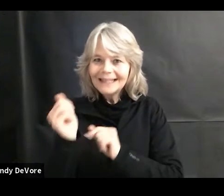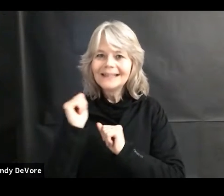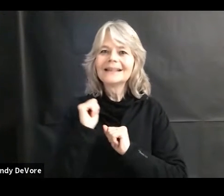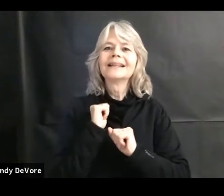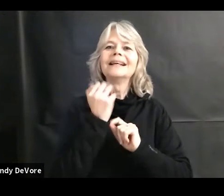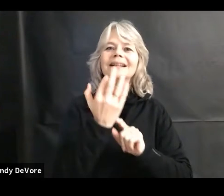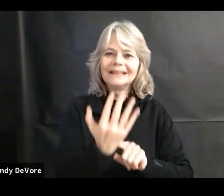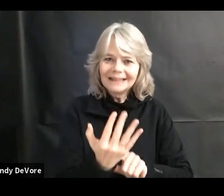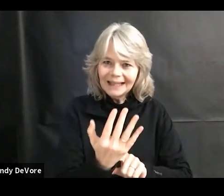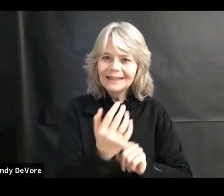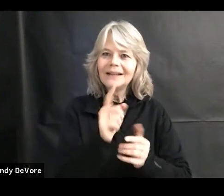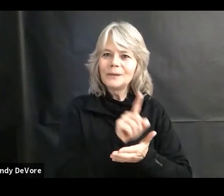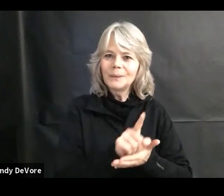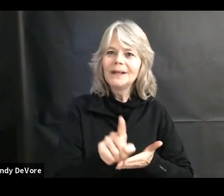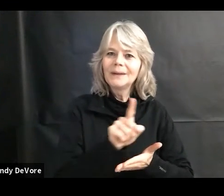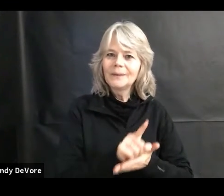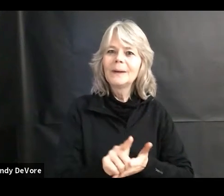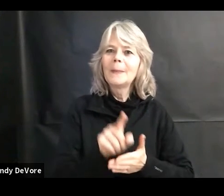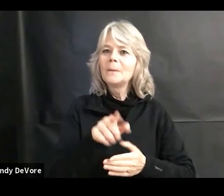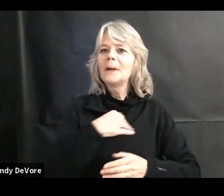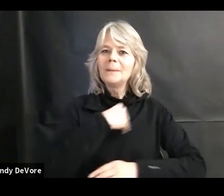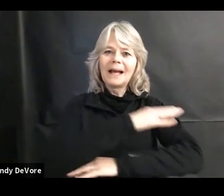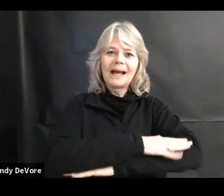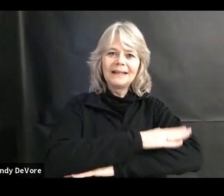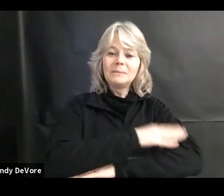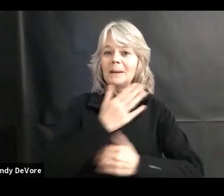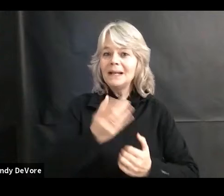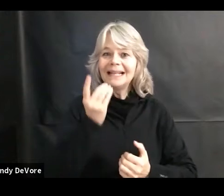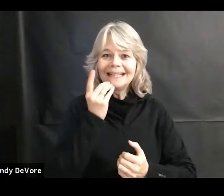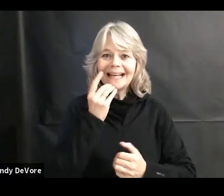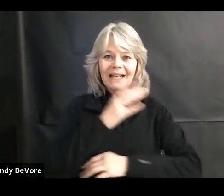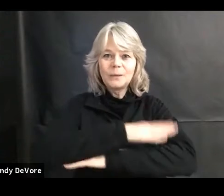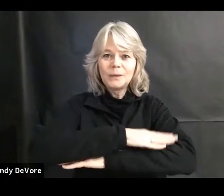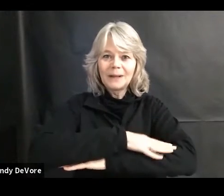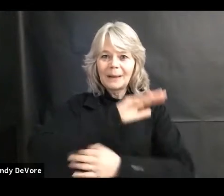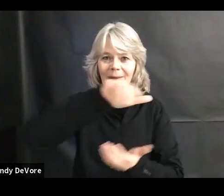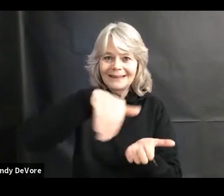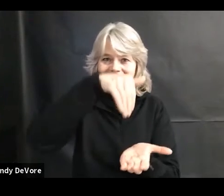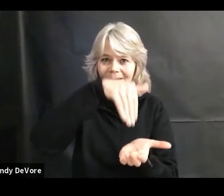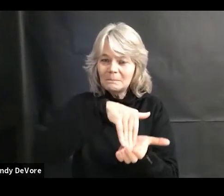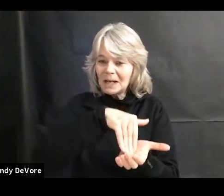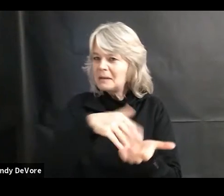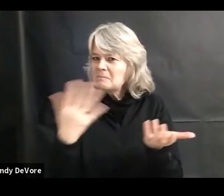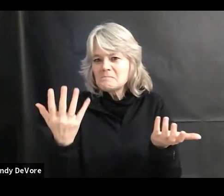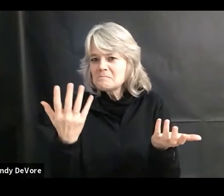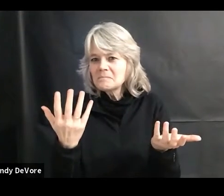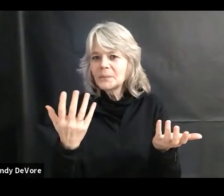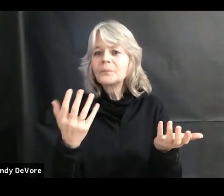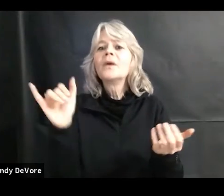And so you can put it on your dining room table in the middle. And then another thing you'll find in your